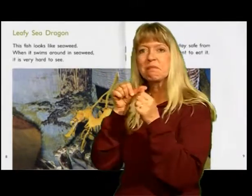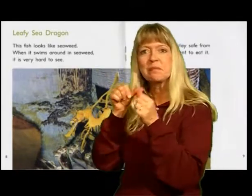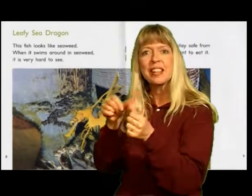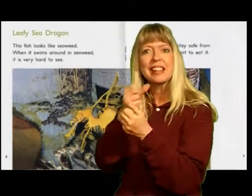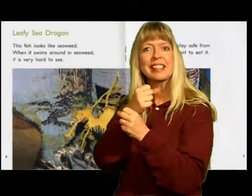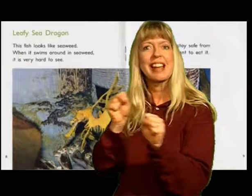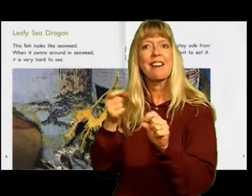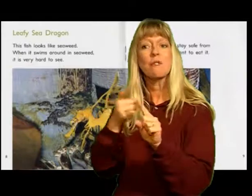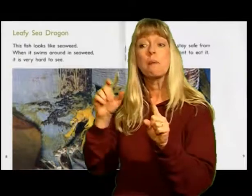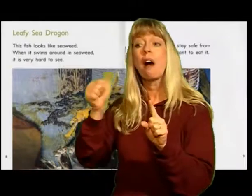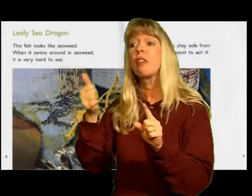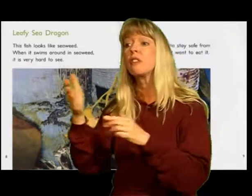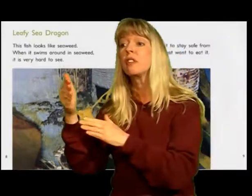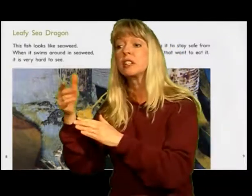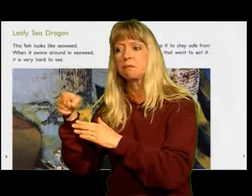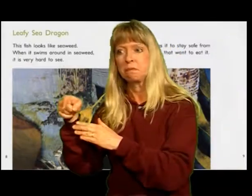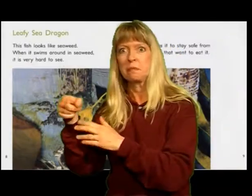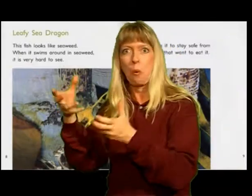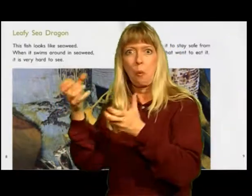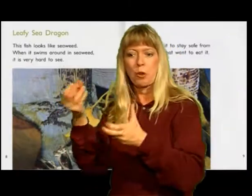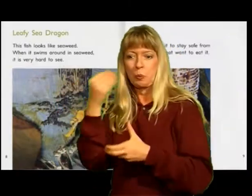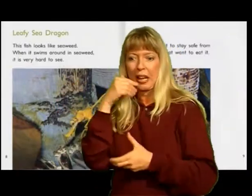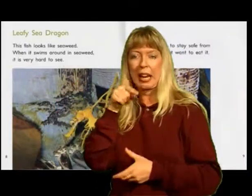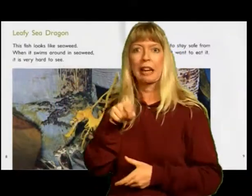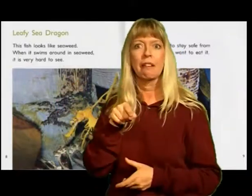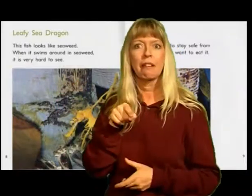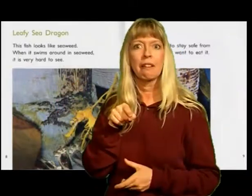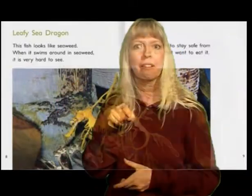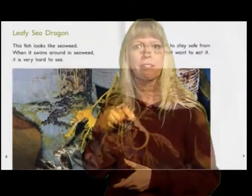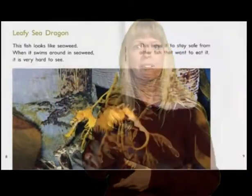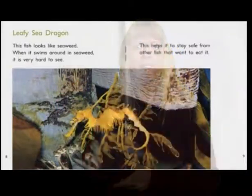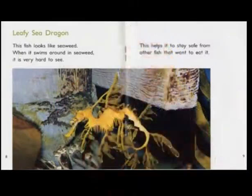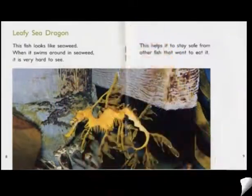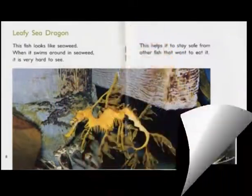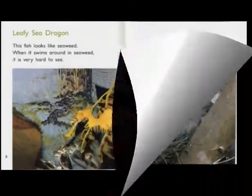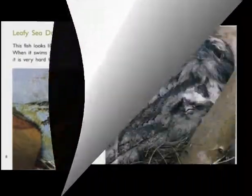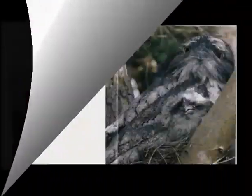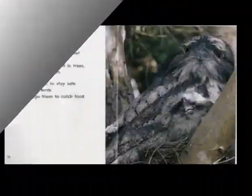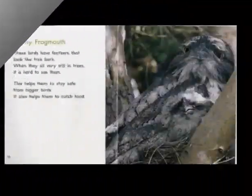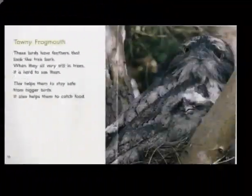This helps it stay safe From other fish that want to eat it